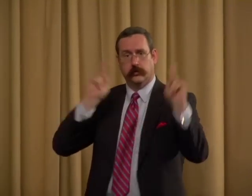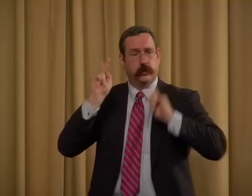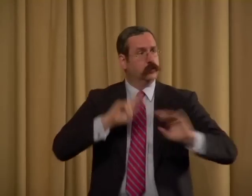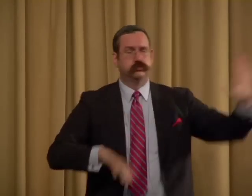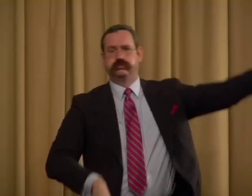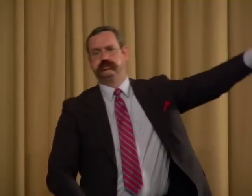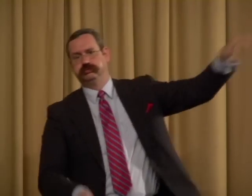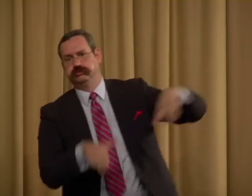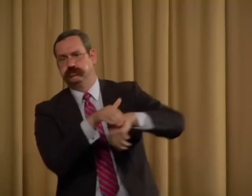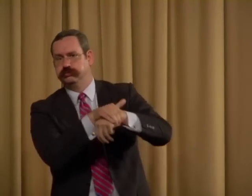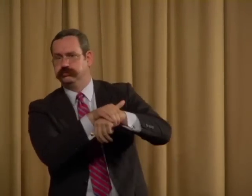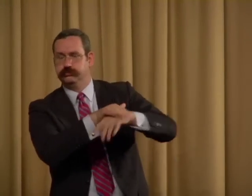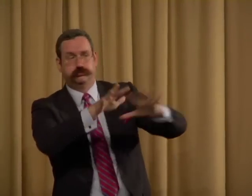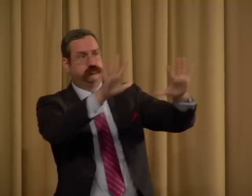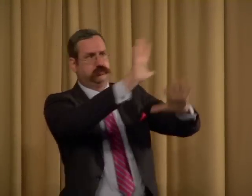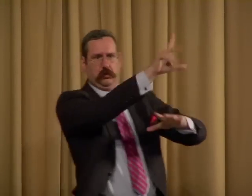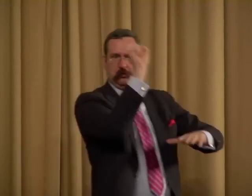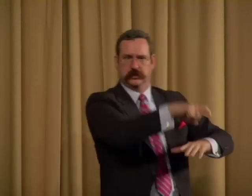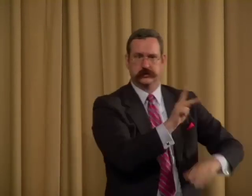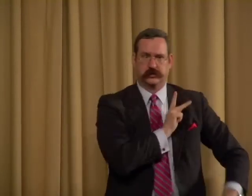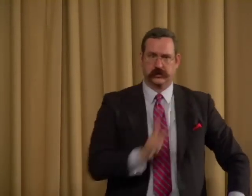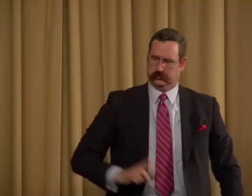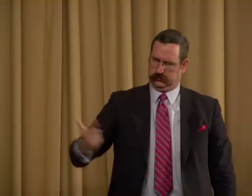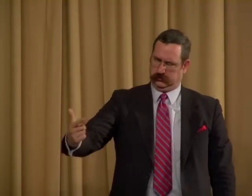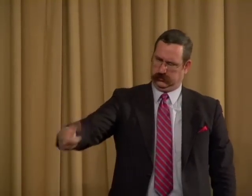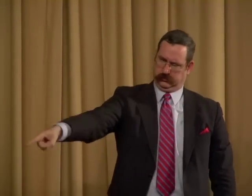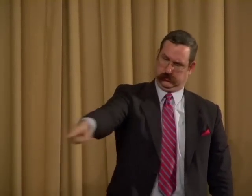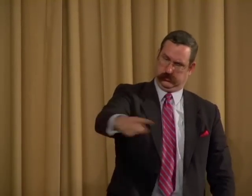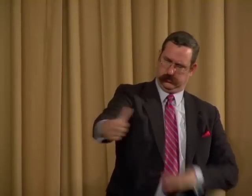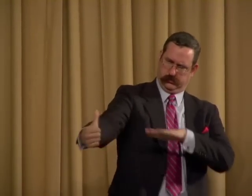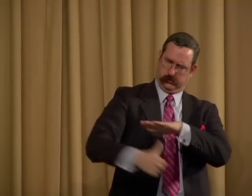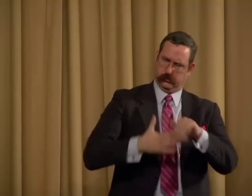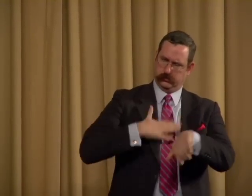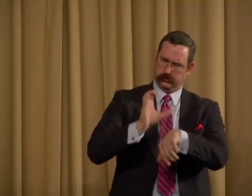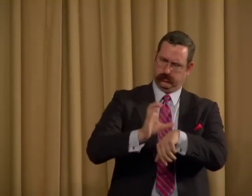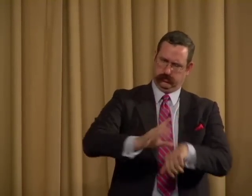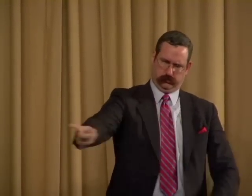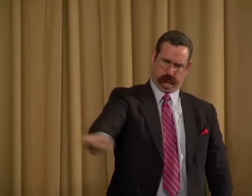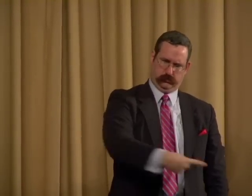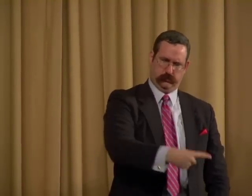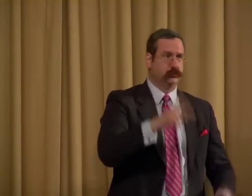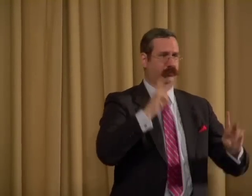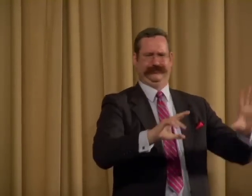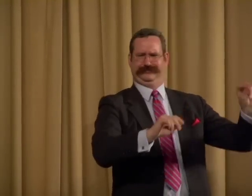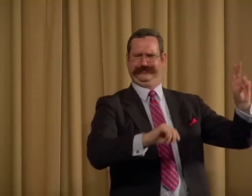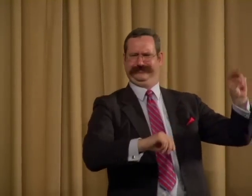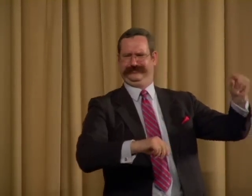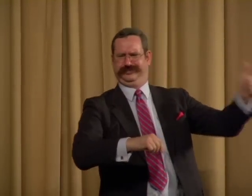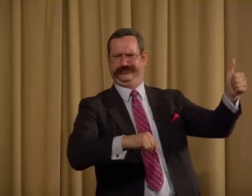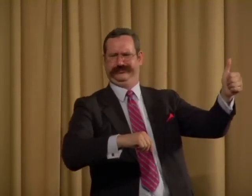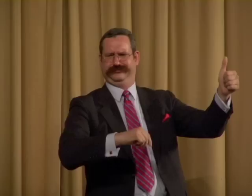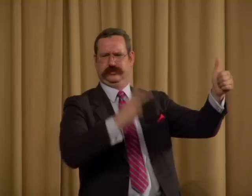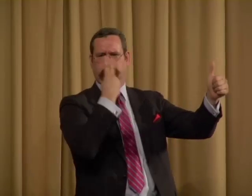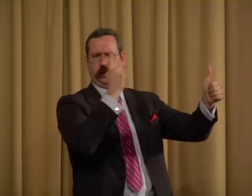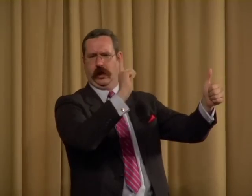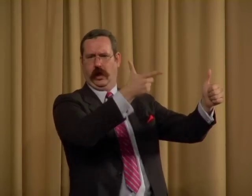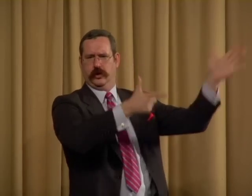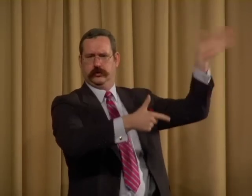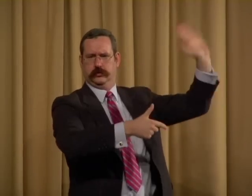people were oppressed by the king of England, saying that you must be part of the